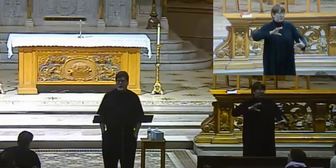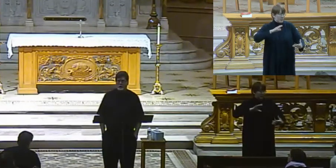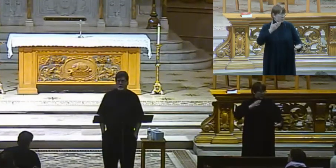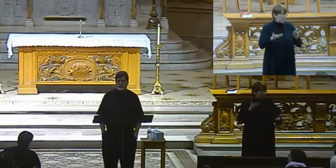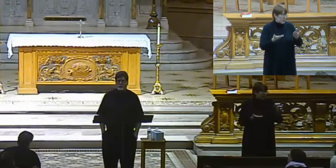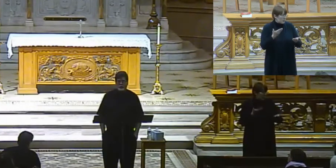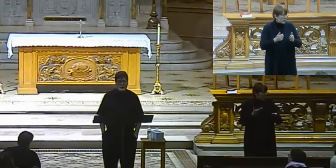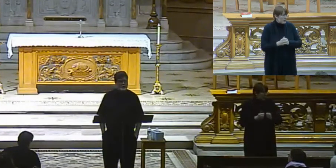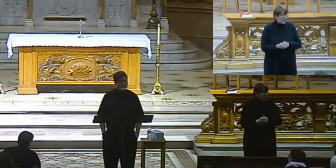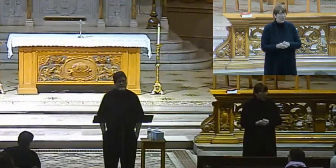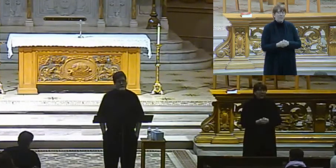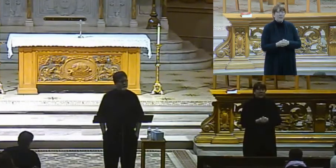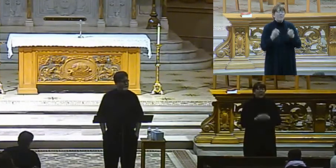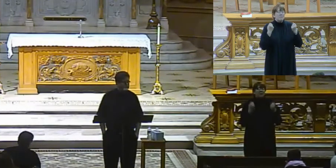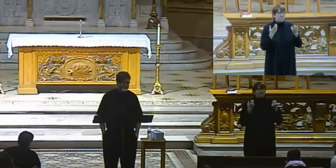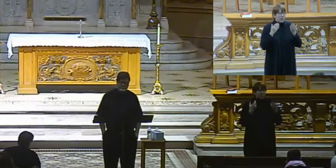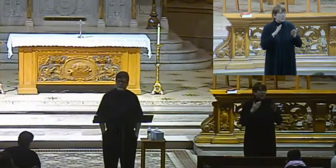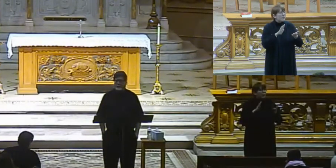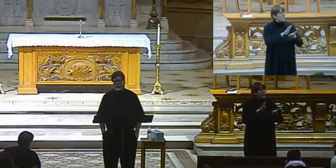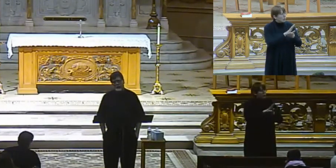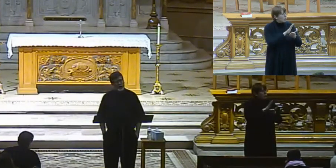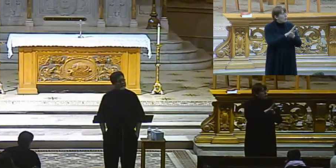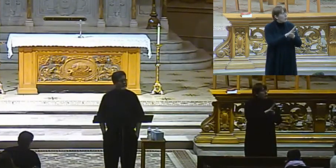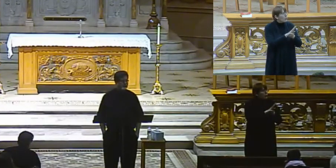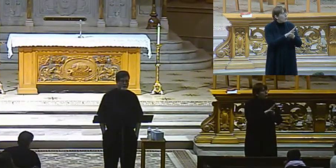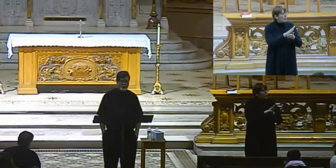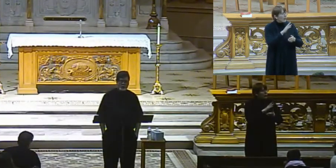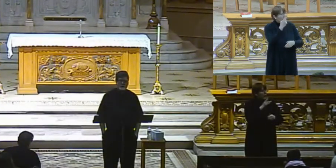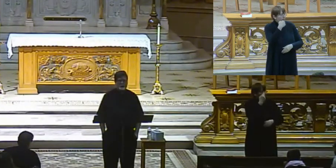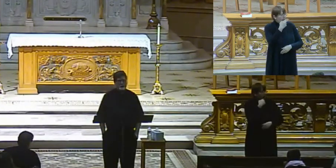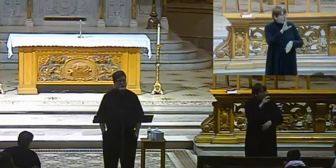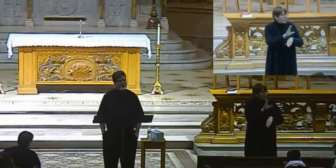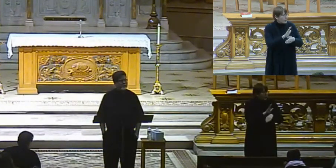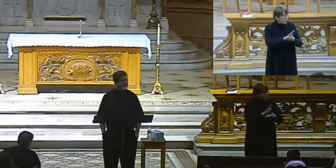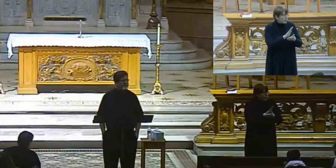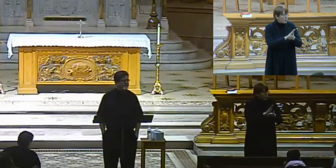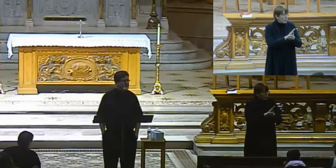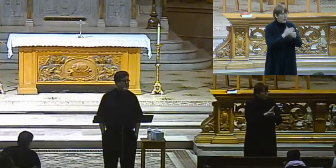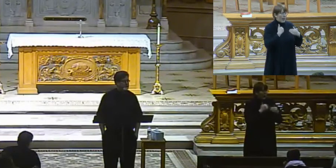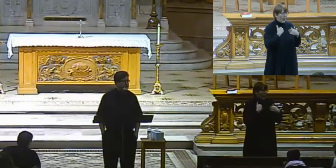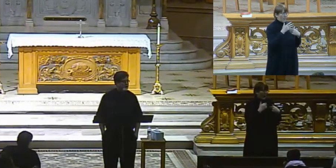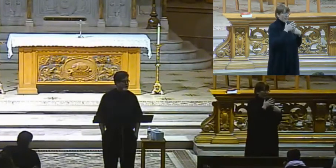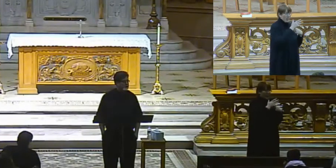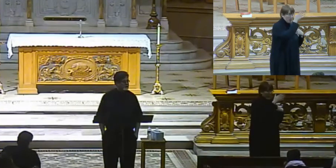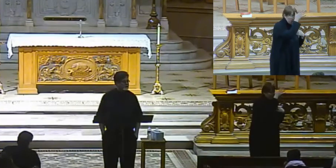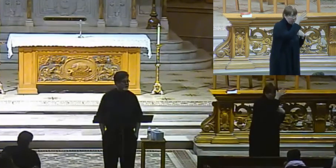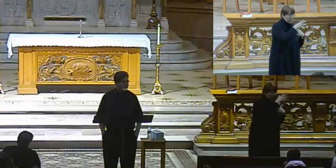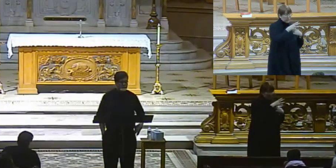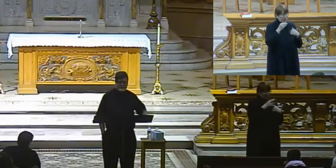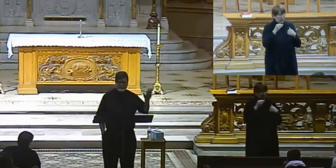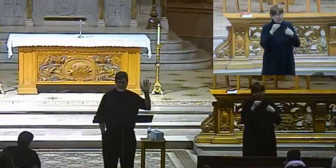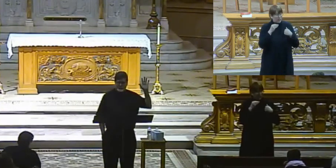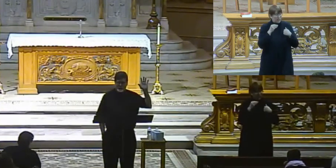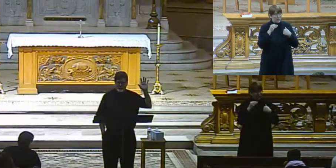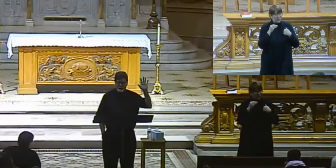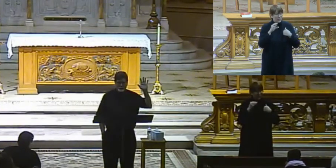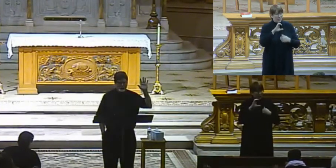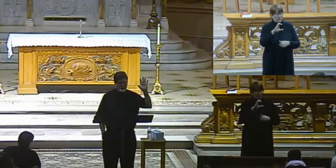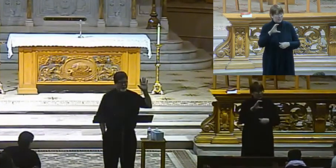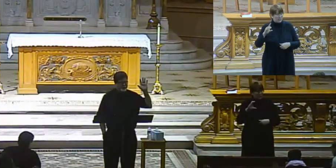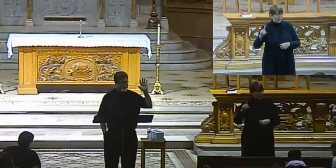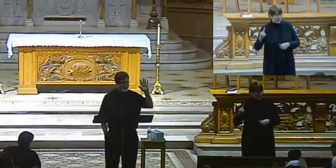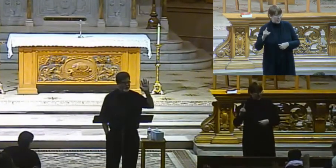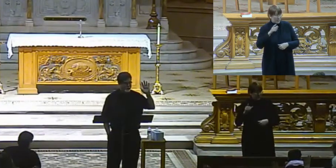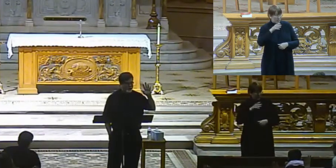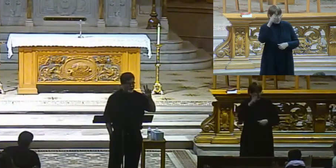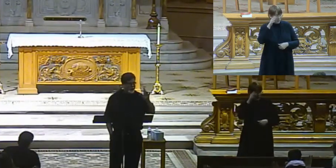there is a real conflict between the school parents and the CCD parents. How many of have ever seen that going